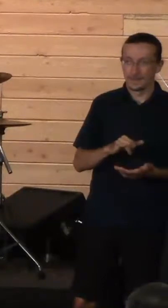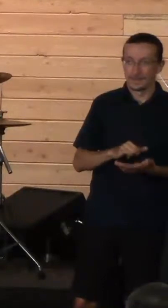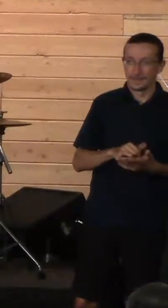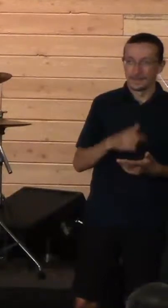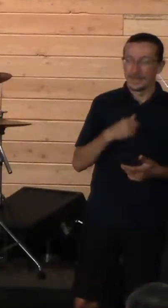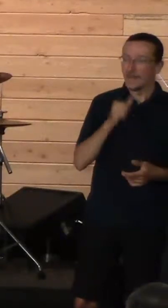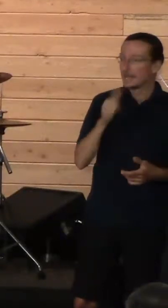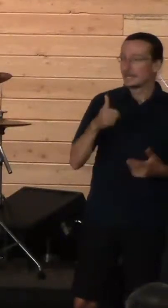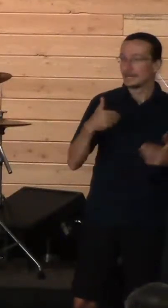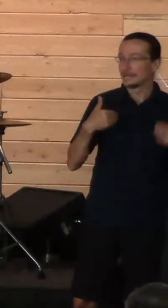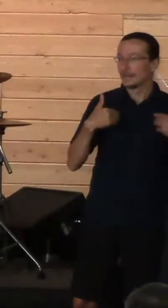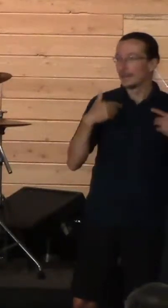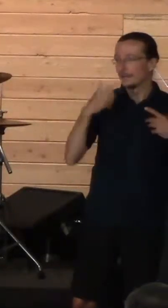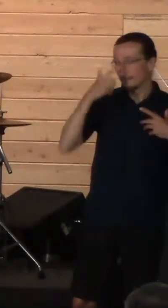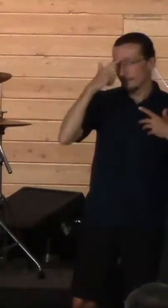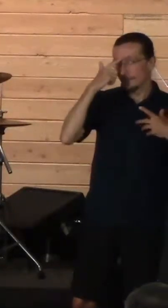dream.